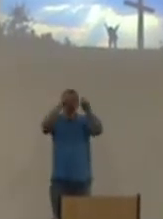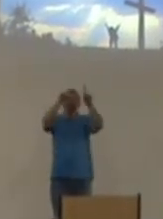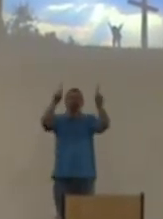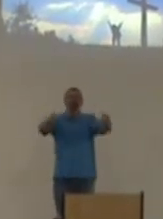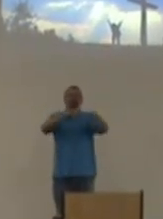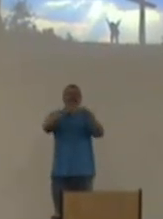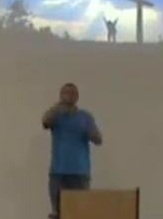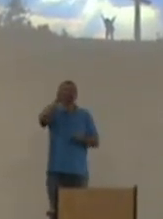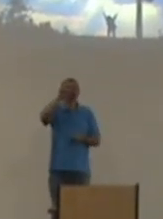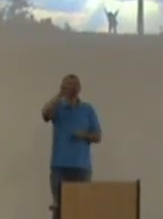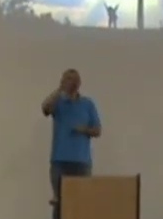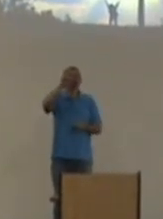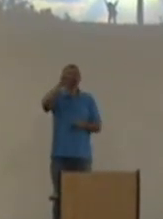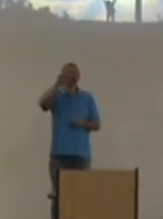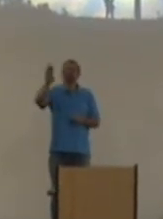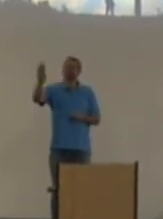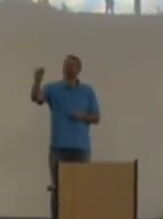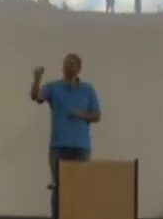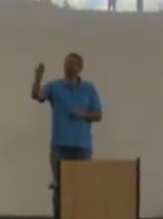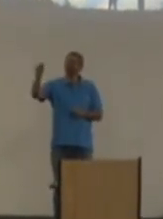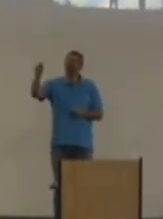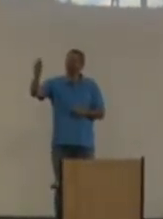Coming in, there's a sign. There's sign.